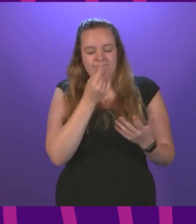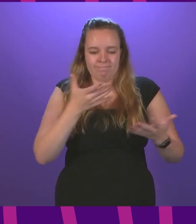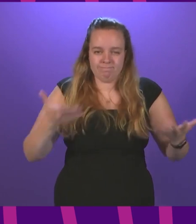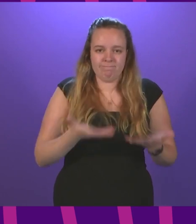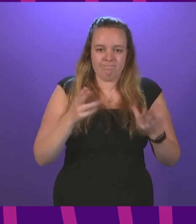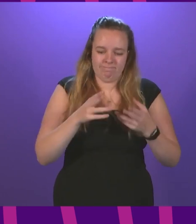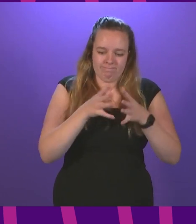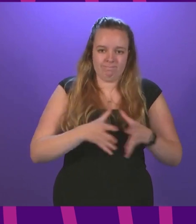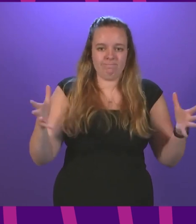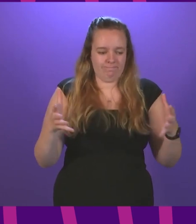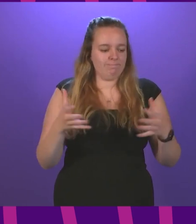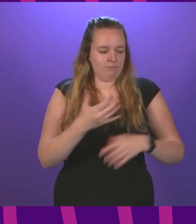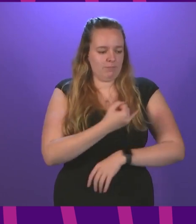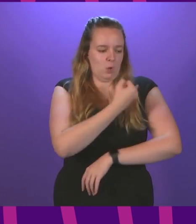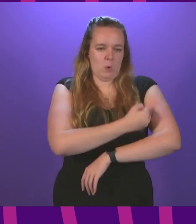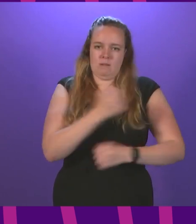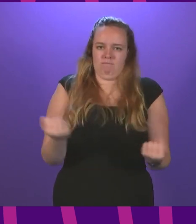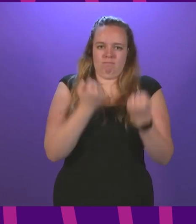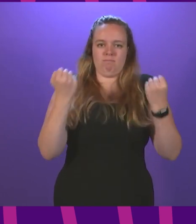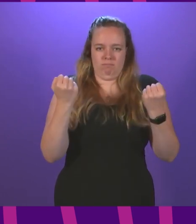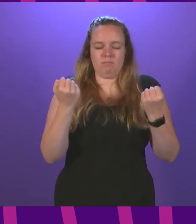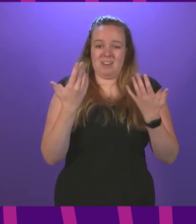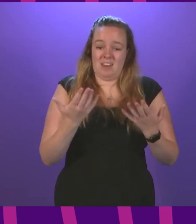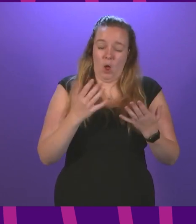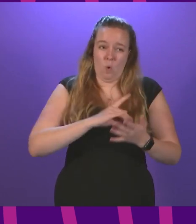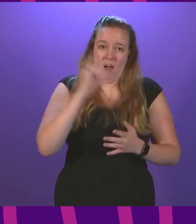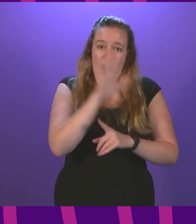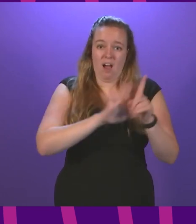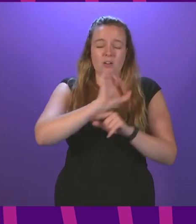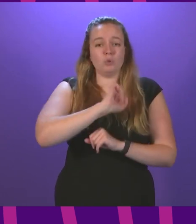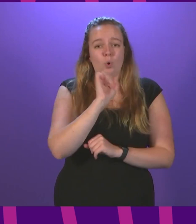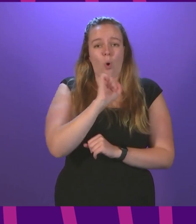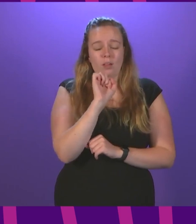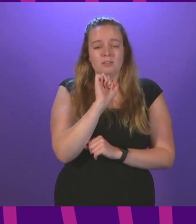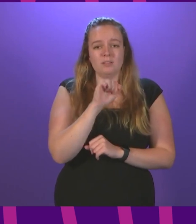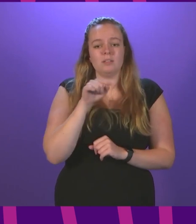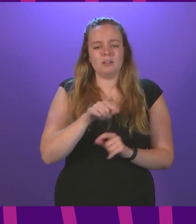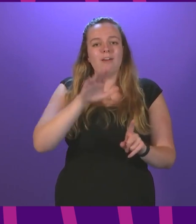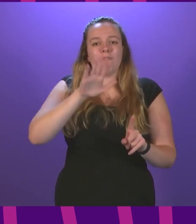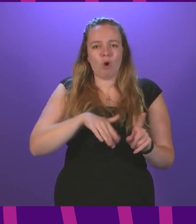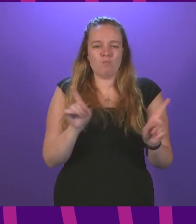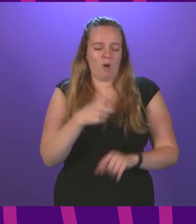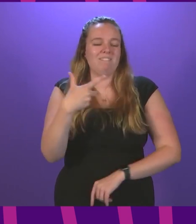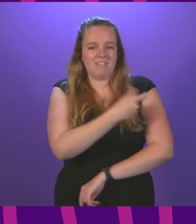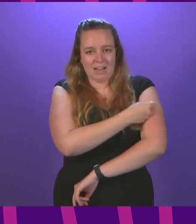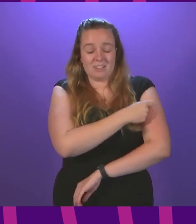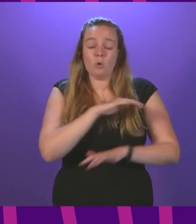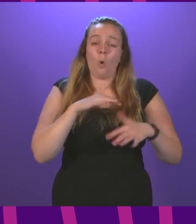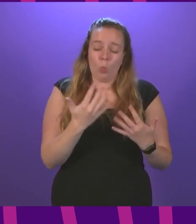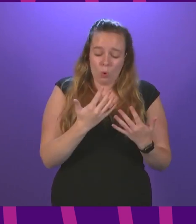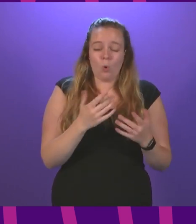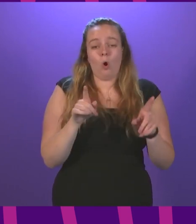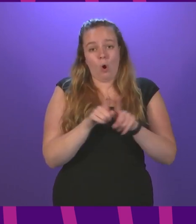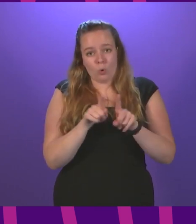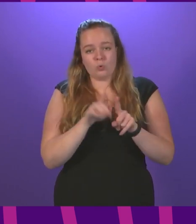level of immunity, which is now relatively high in Scotland. This comes mainly from vaccination, although also to some